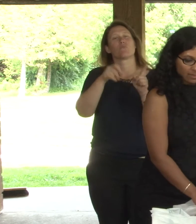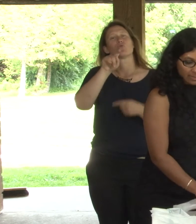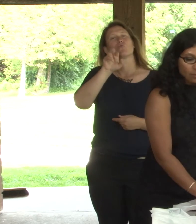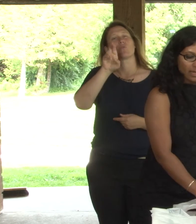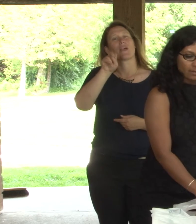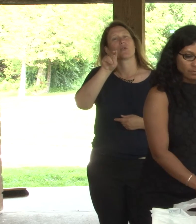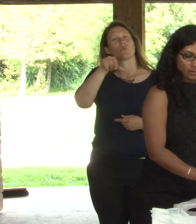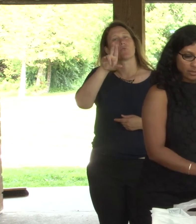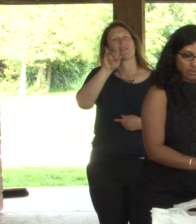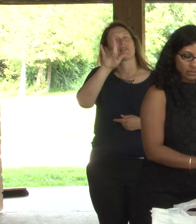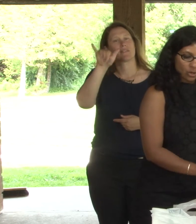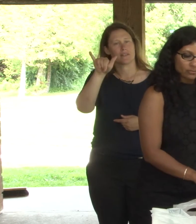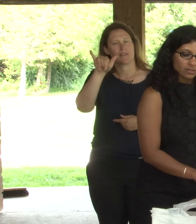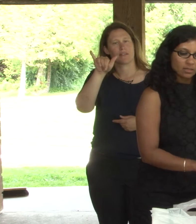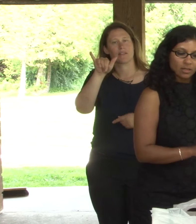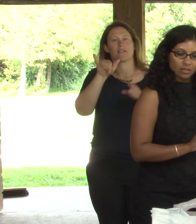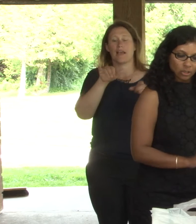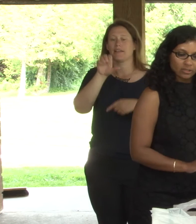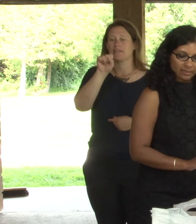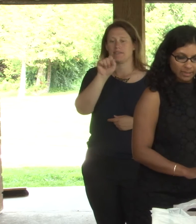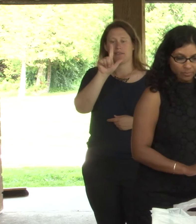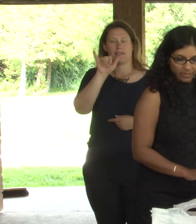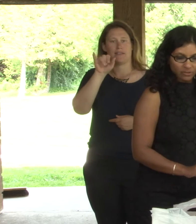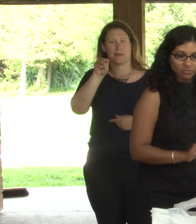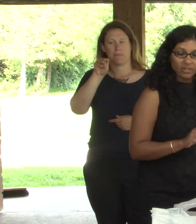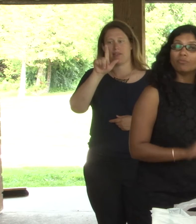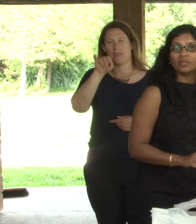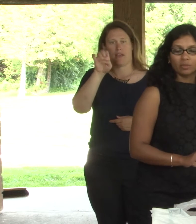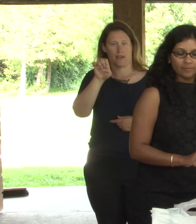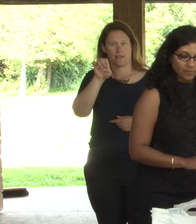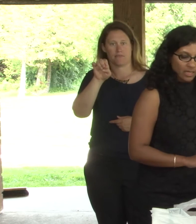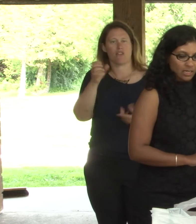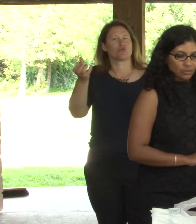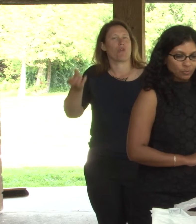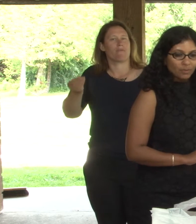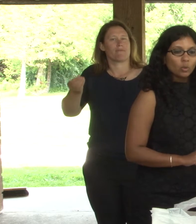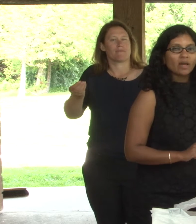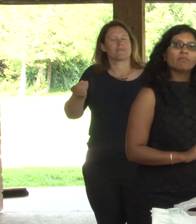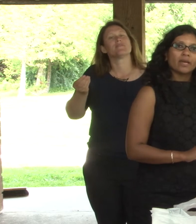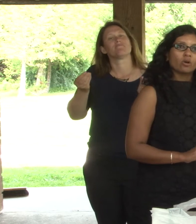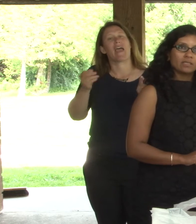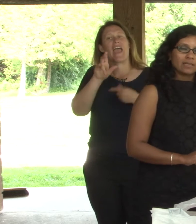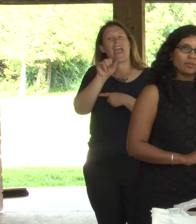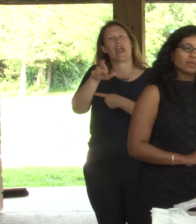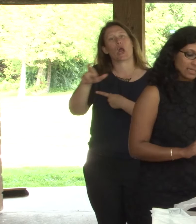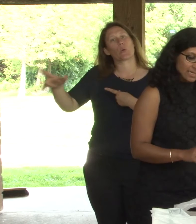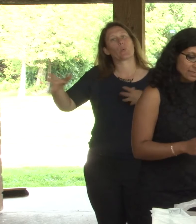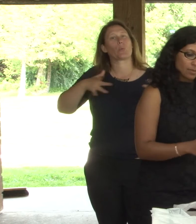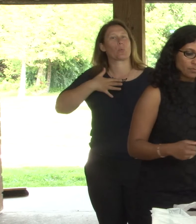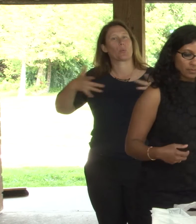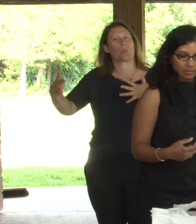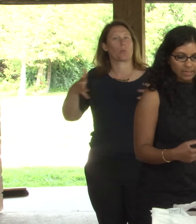slim, slim line, uh, soft cloth-like briefs, very breathable. So people who are in bed all the time,